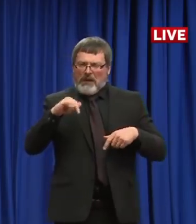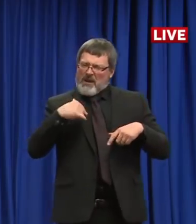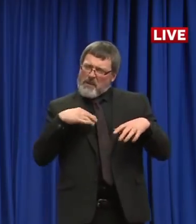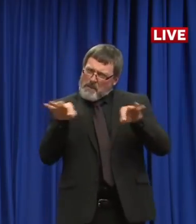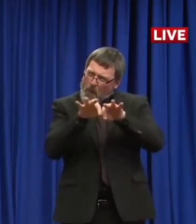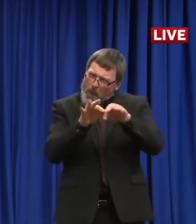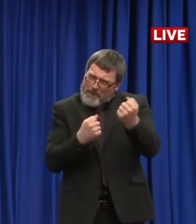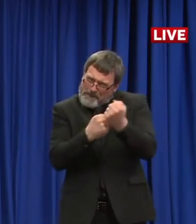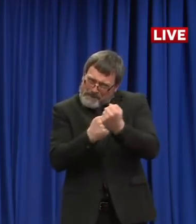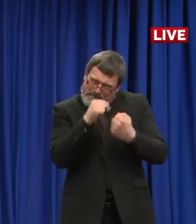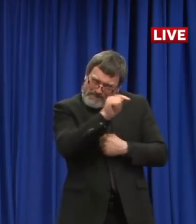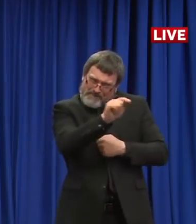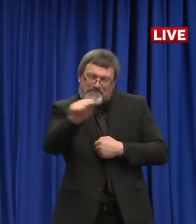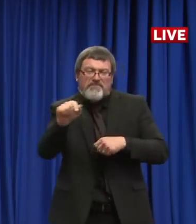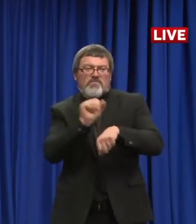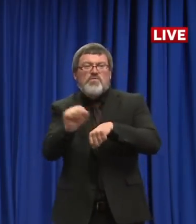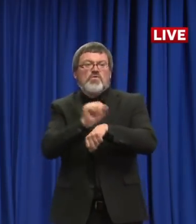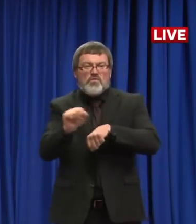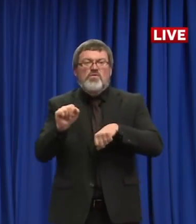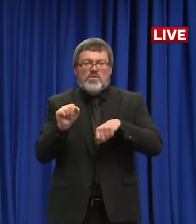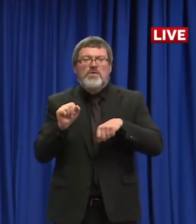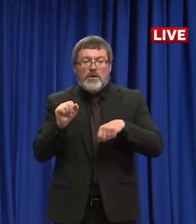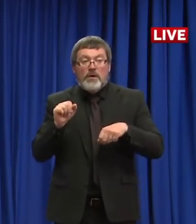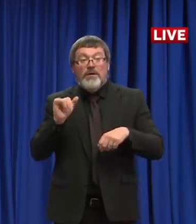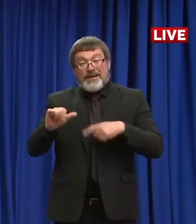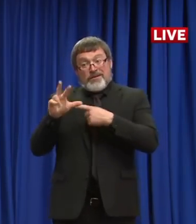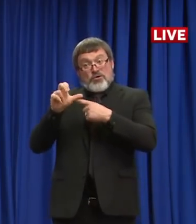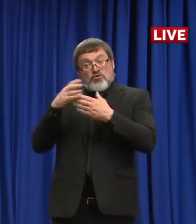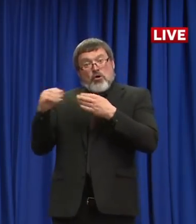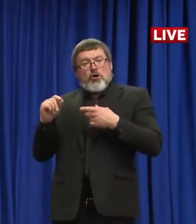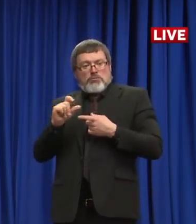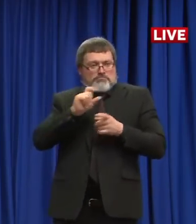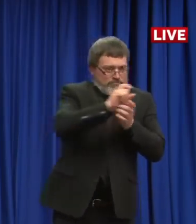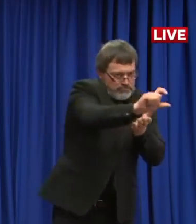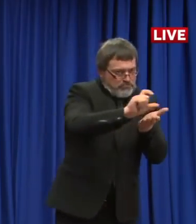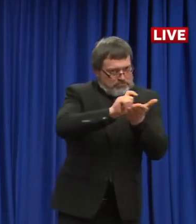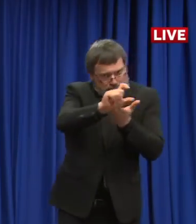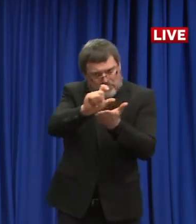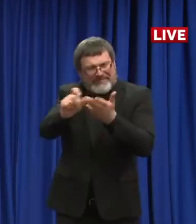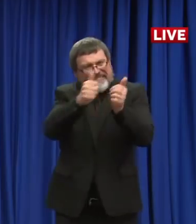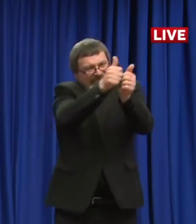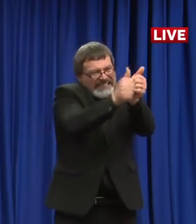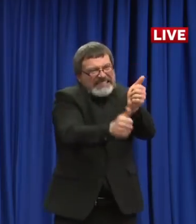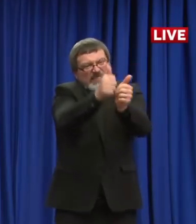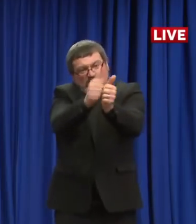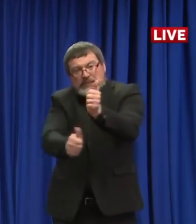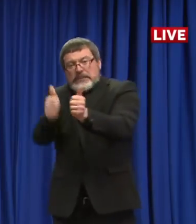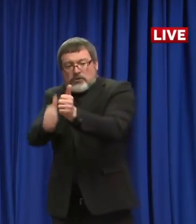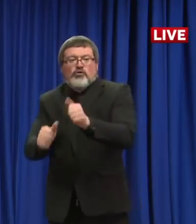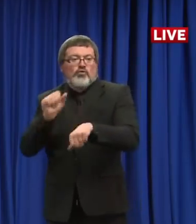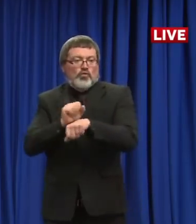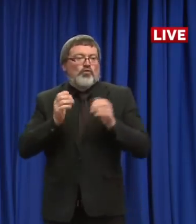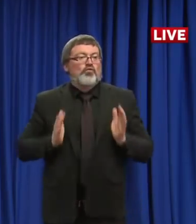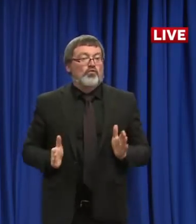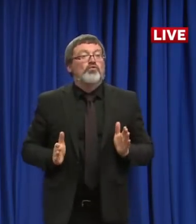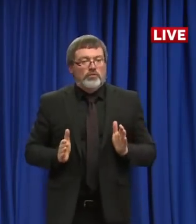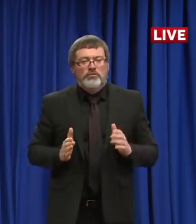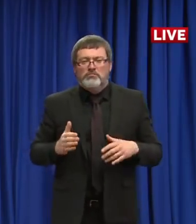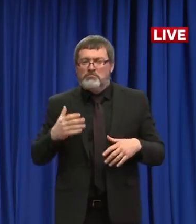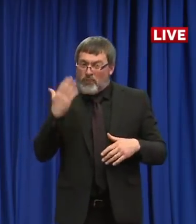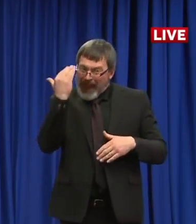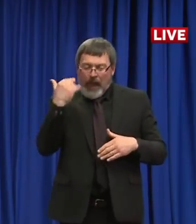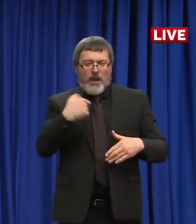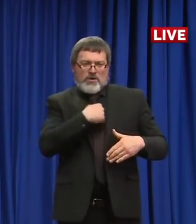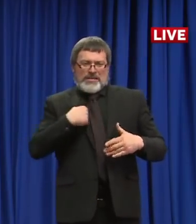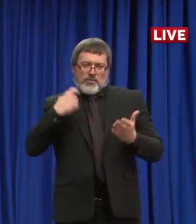the additional stipend recognizes the crucial role that these workers play in our overall public health. In short term, New Hampshire Department